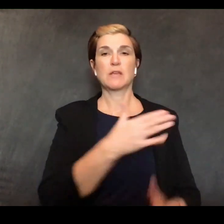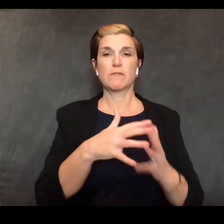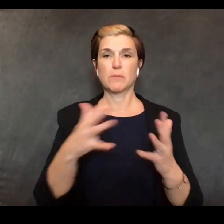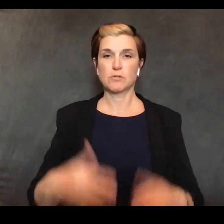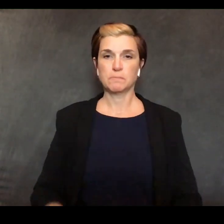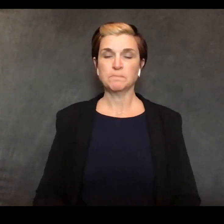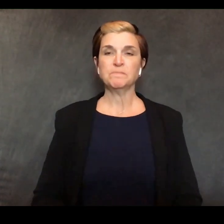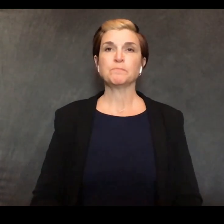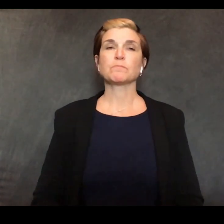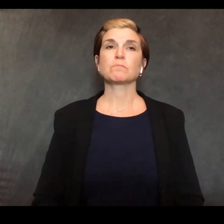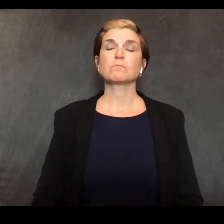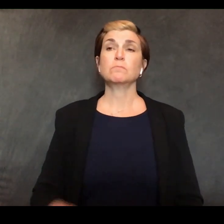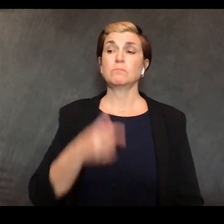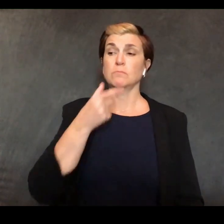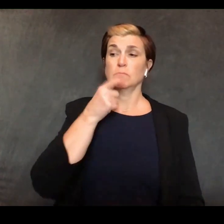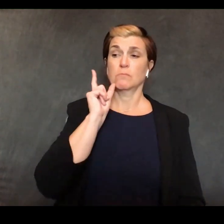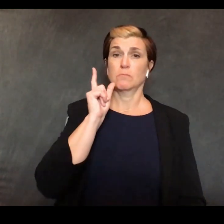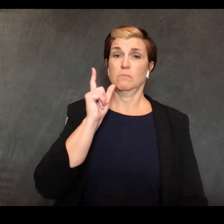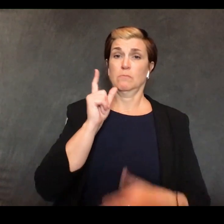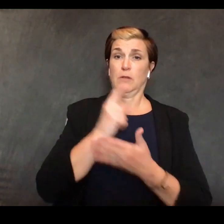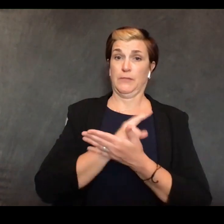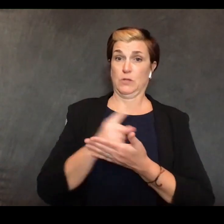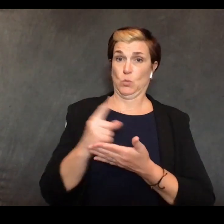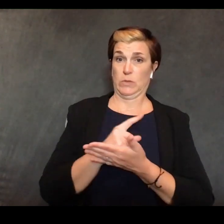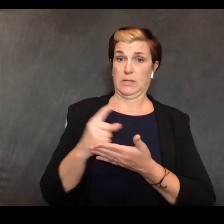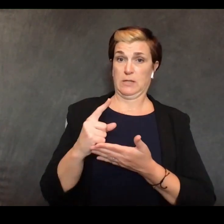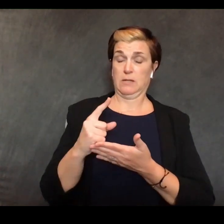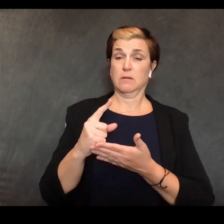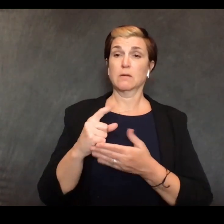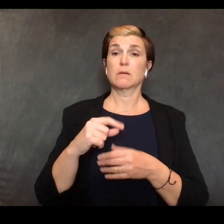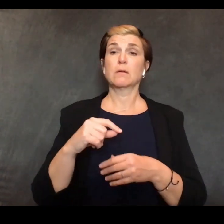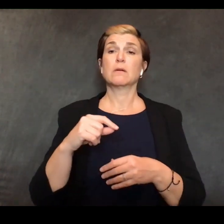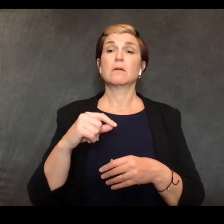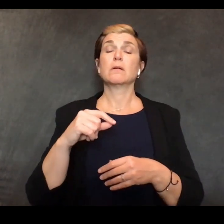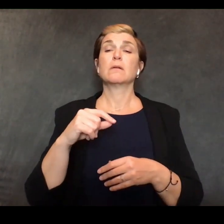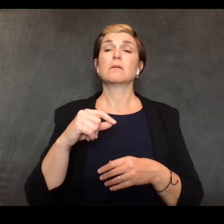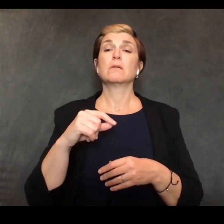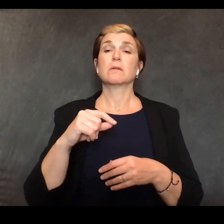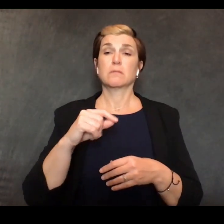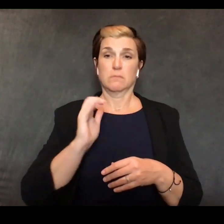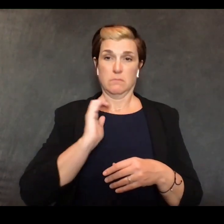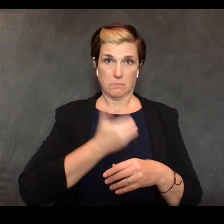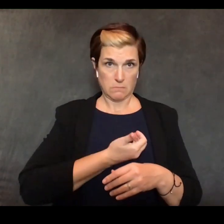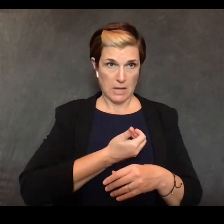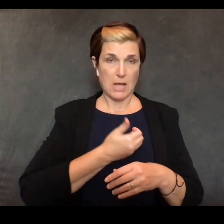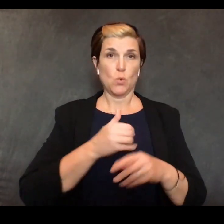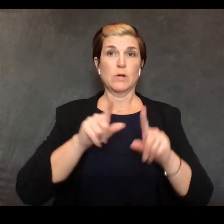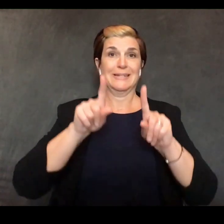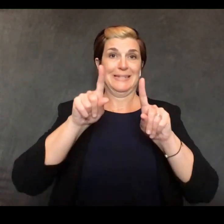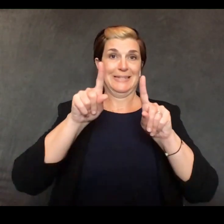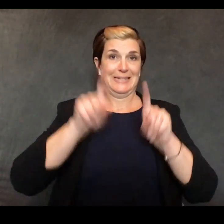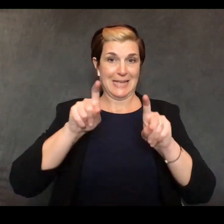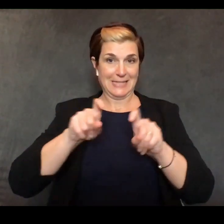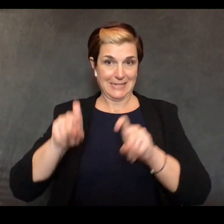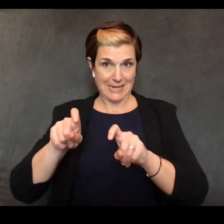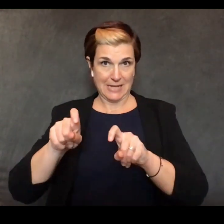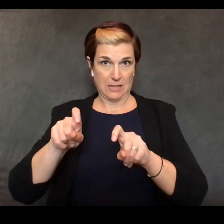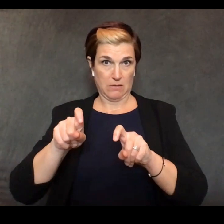the commercial system is rapidly advancing in the testing capabilities as of today our public health